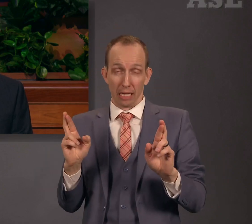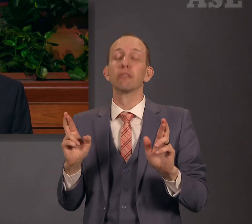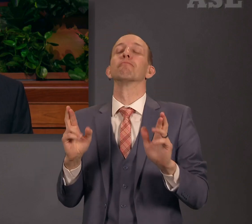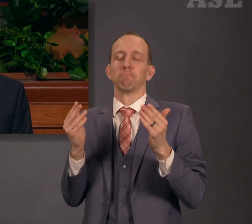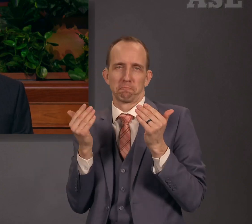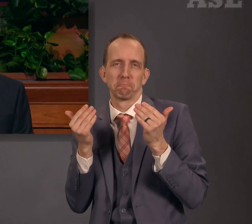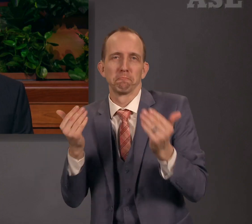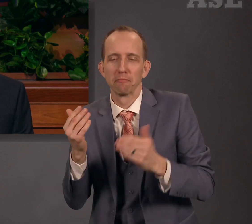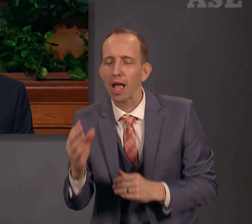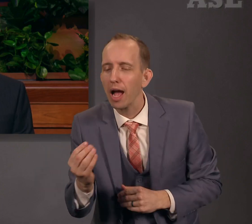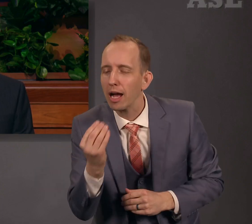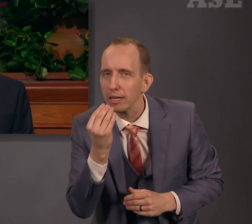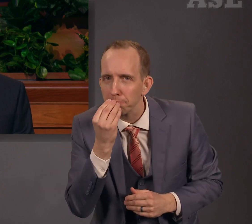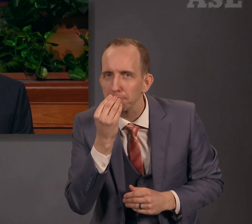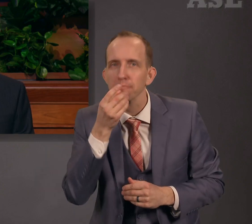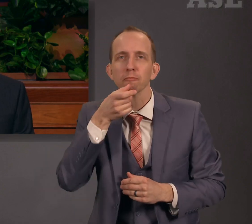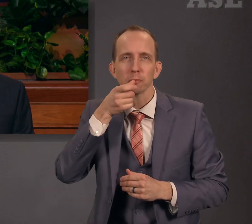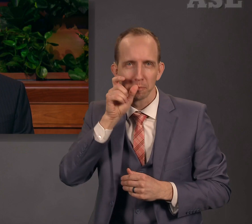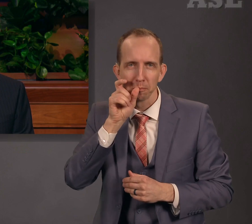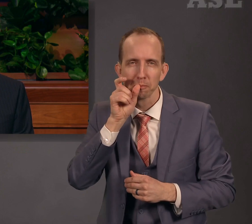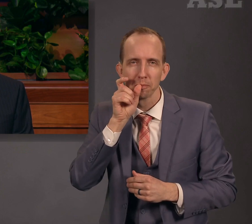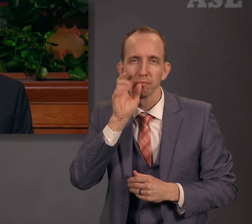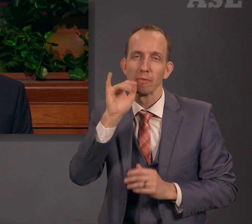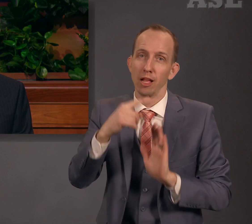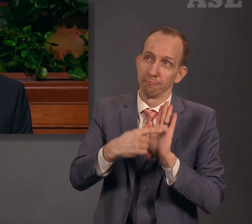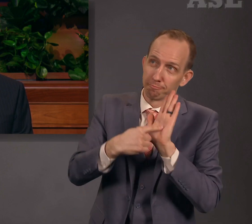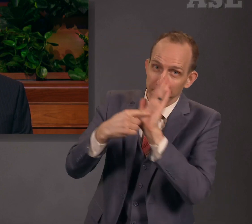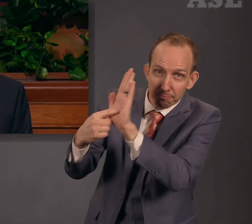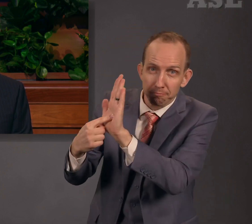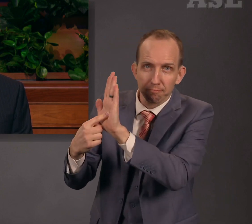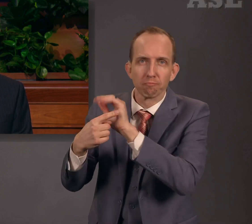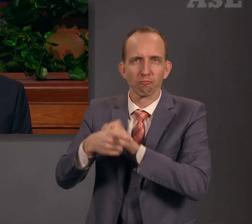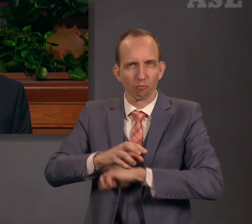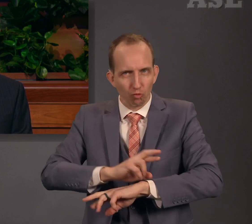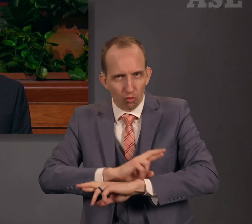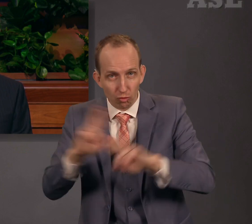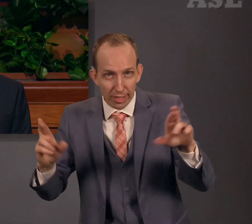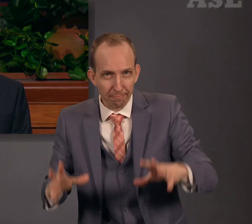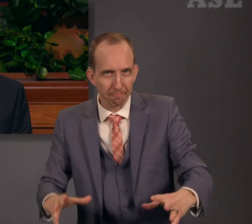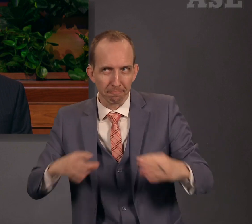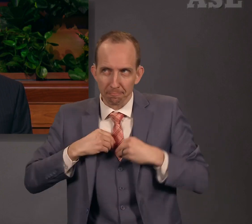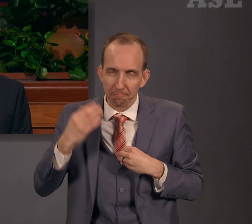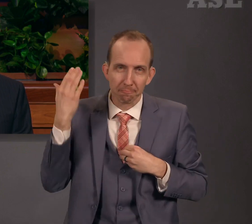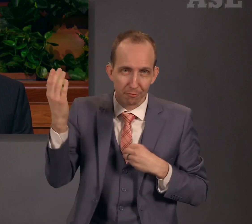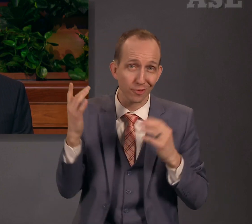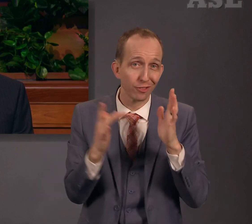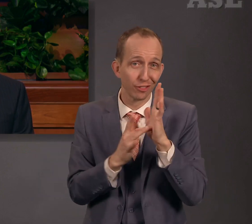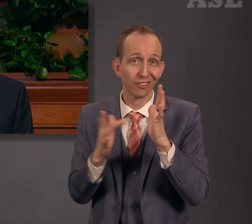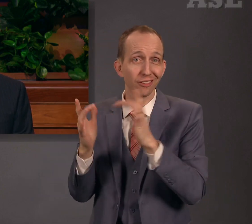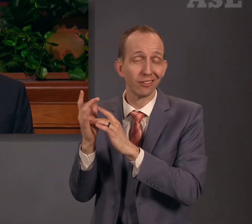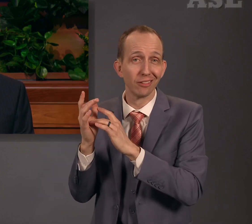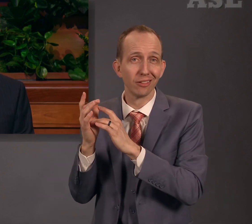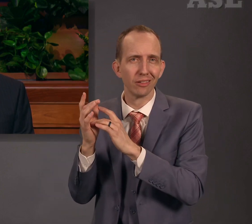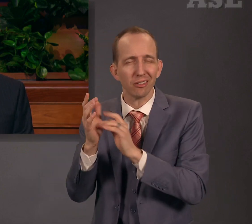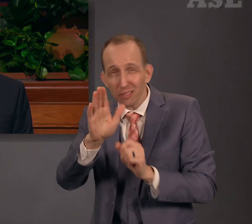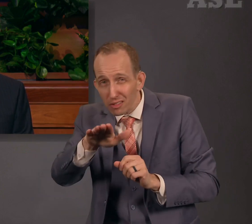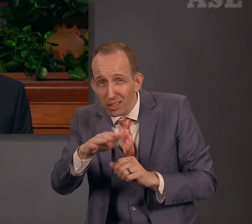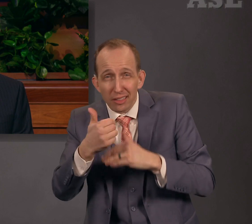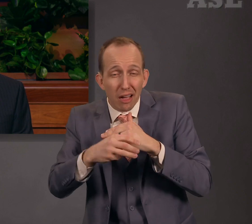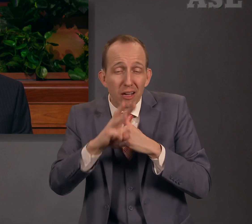to God that we are willing to take upon ourselves the name of Jesus Christ and strive to always remember